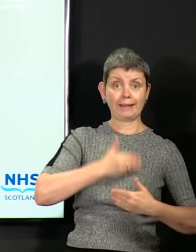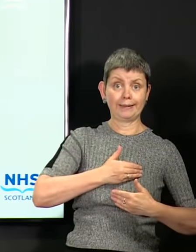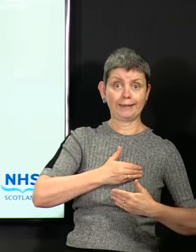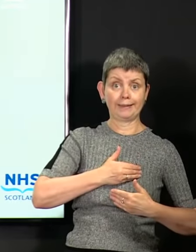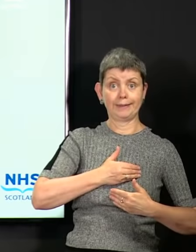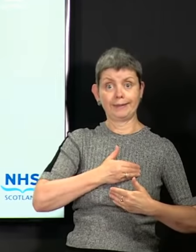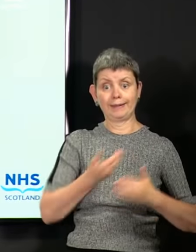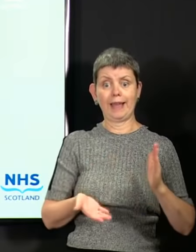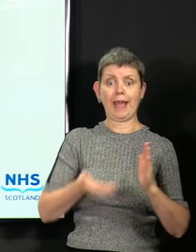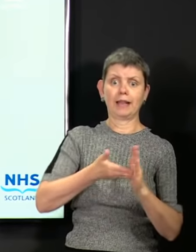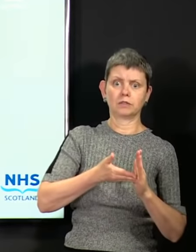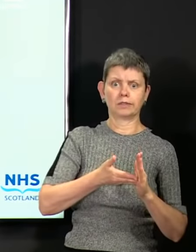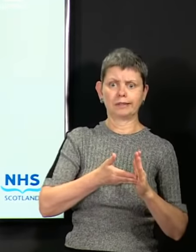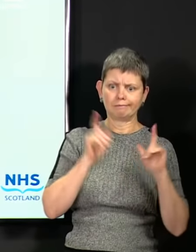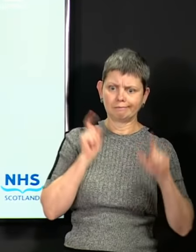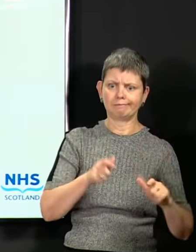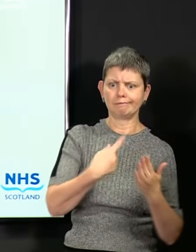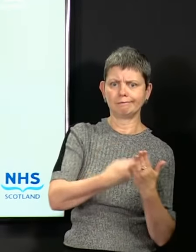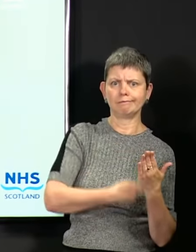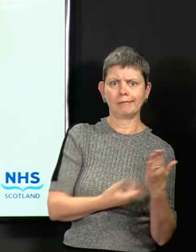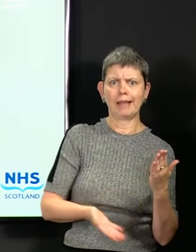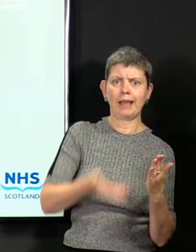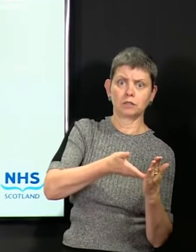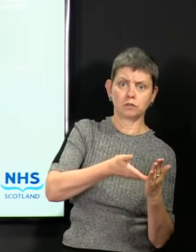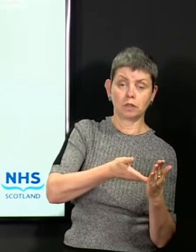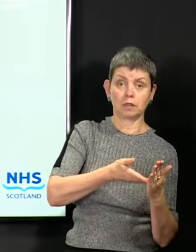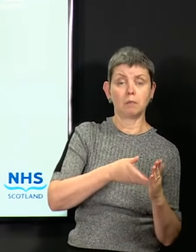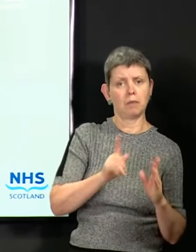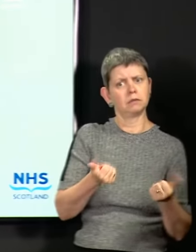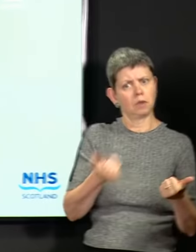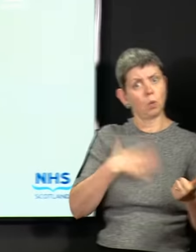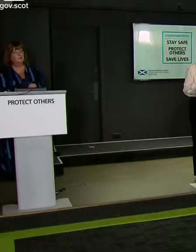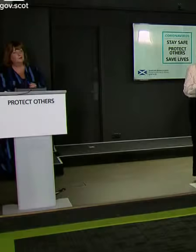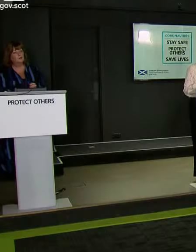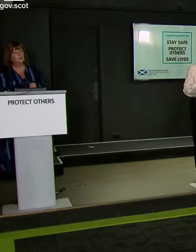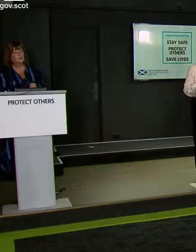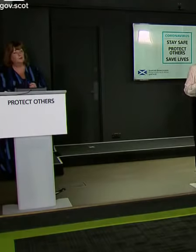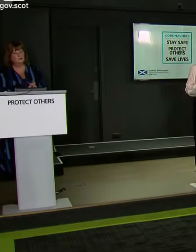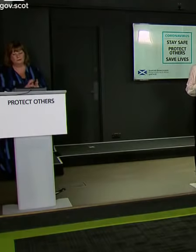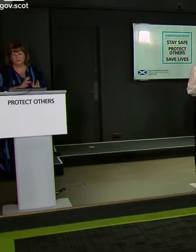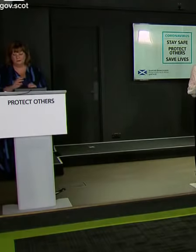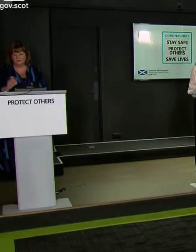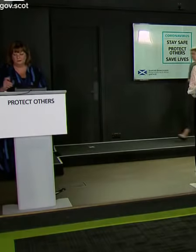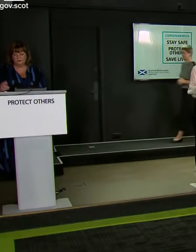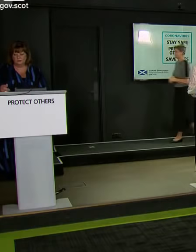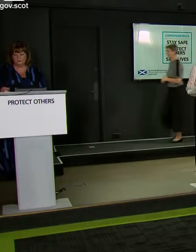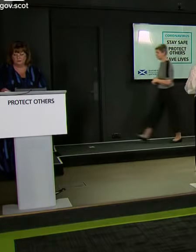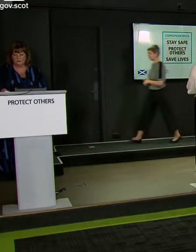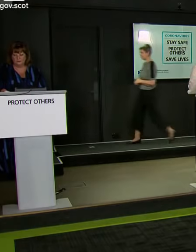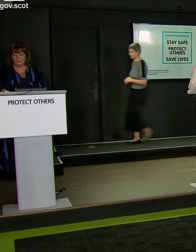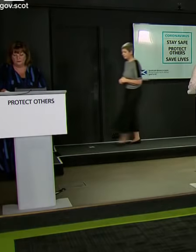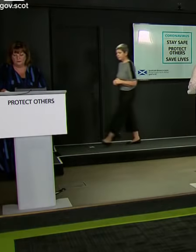today's announcement and keen for those behind closed doors games to get back. Thanks, Jason. David Ball from the Herald.